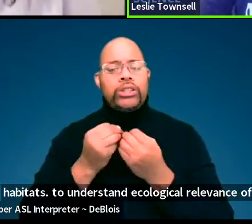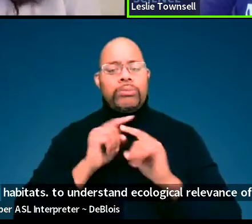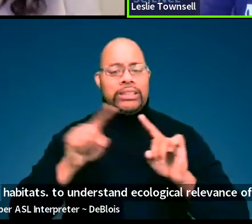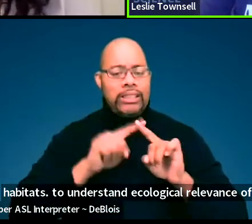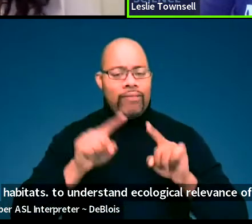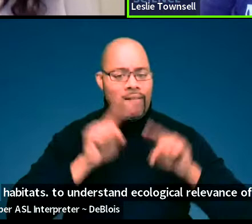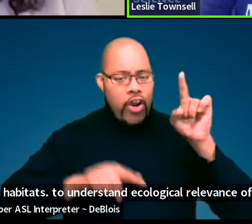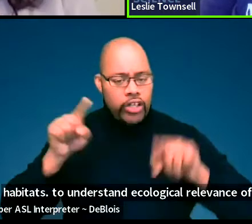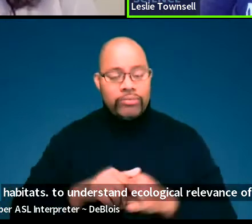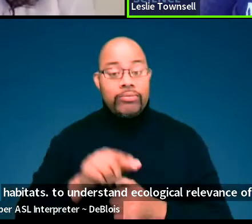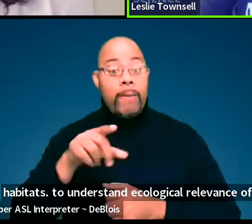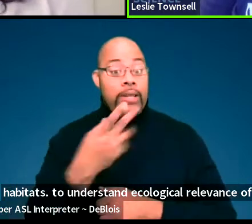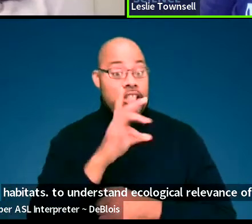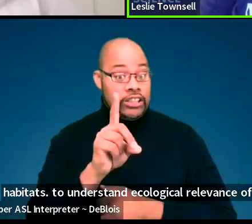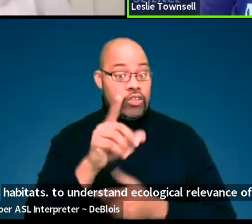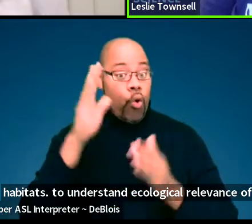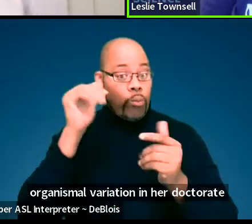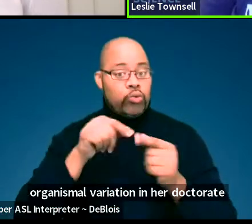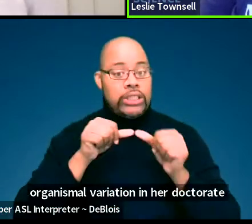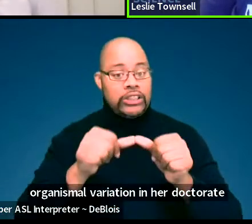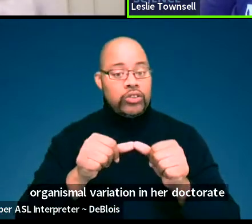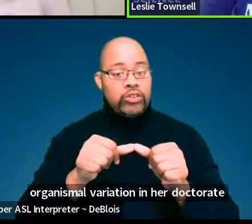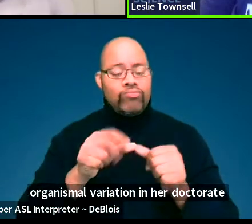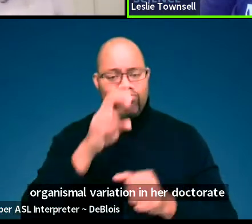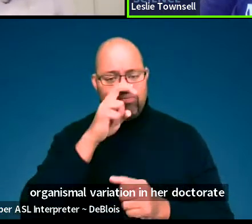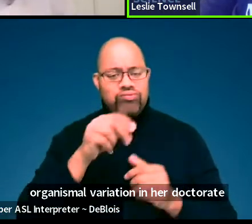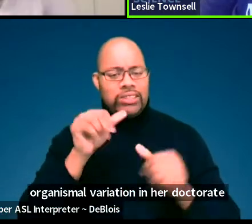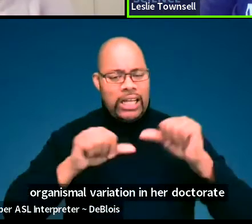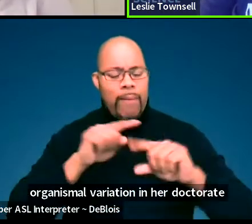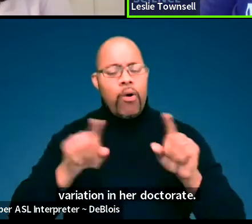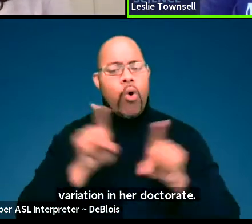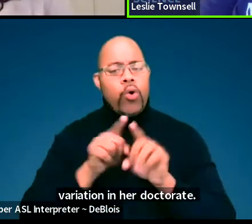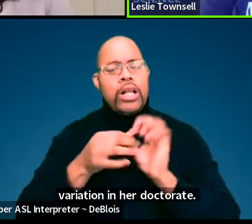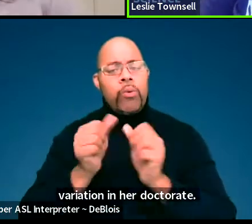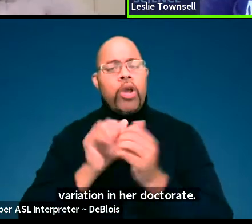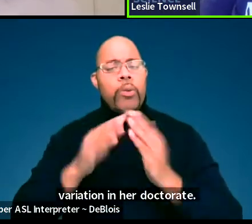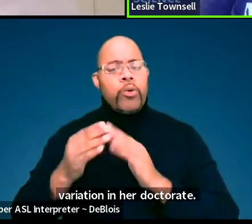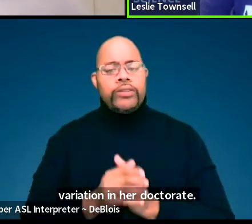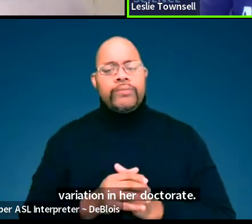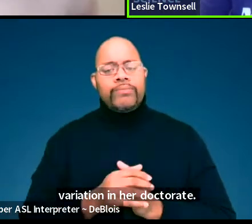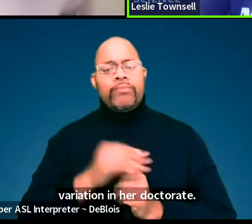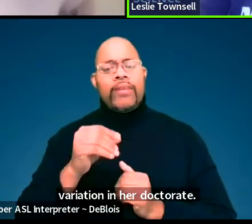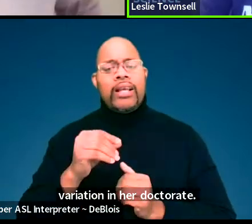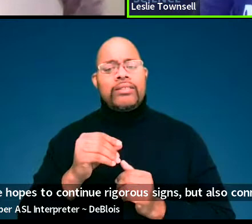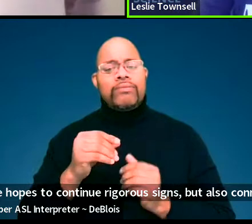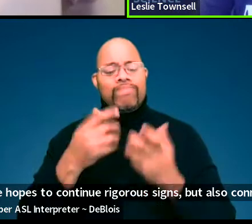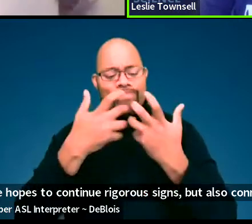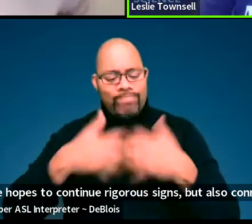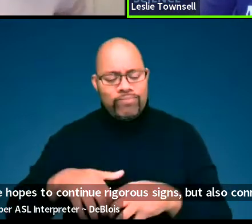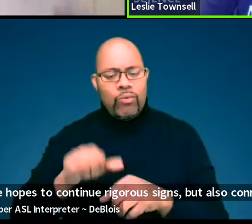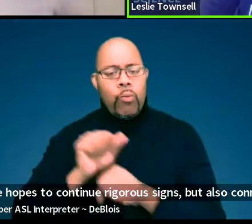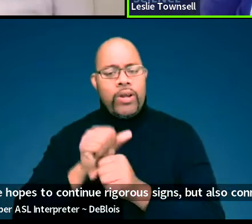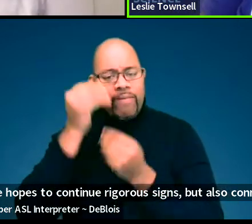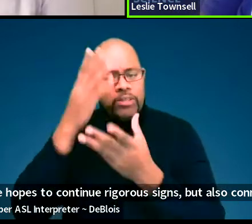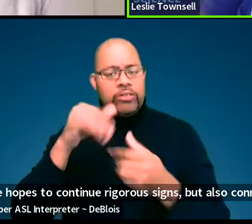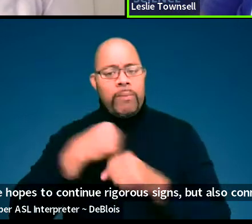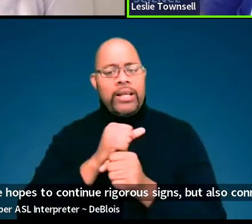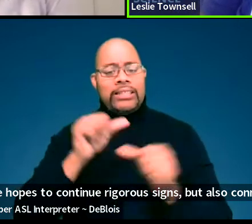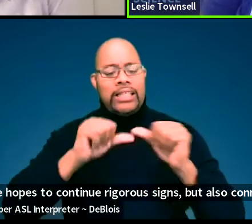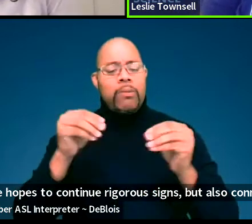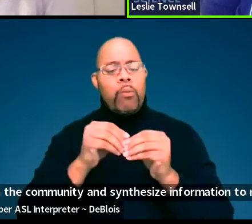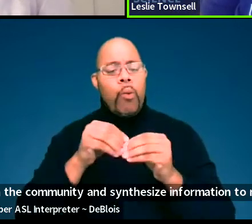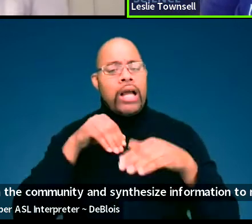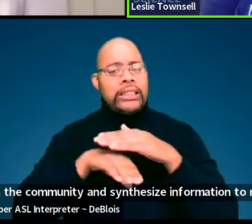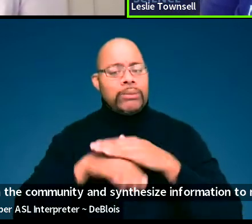In her doctorate, she hopes to continue rigorous science but also connect with the community and synthesize information to make science more